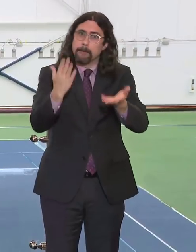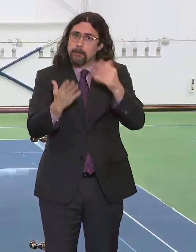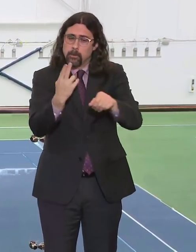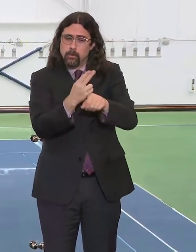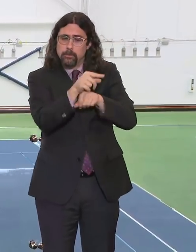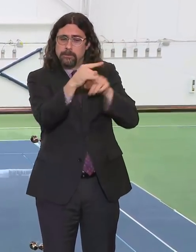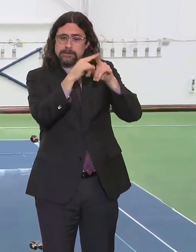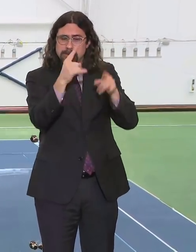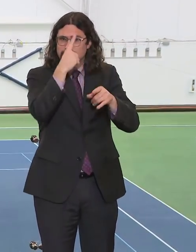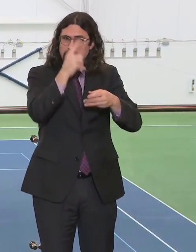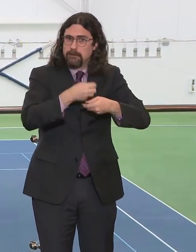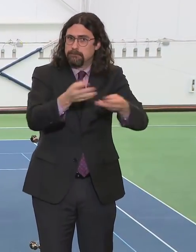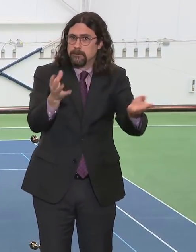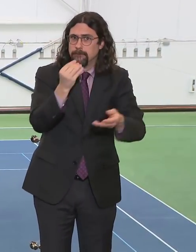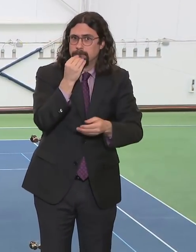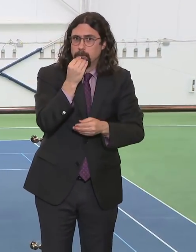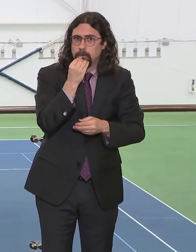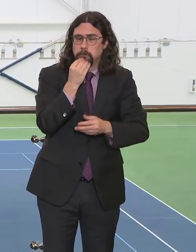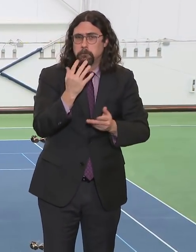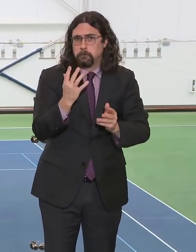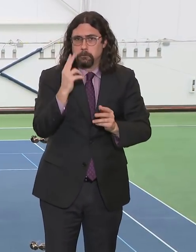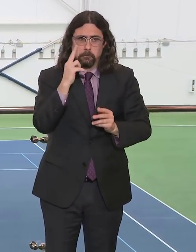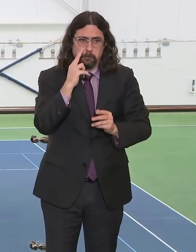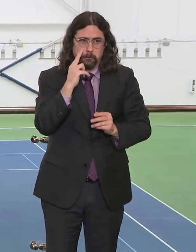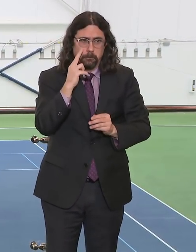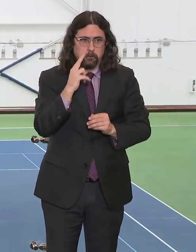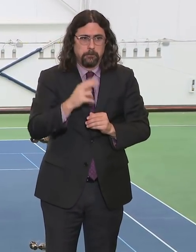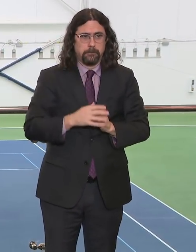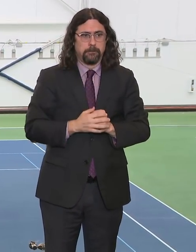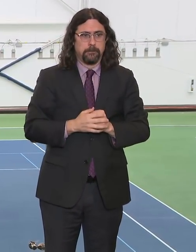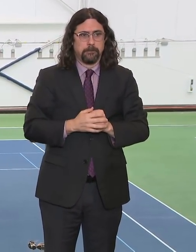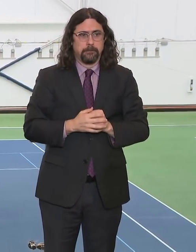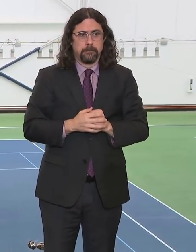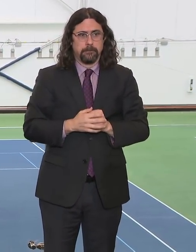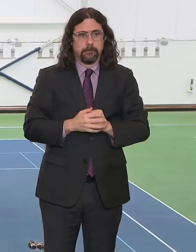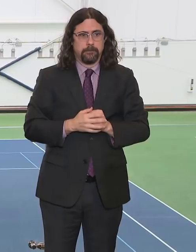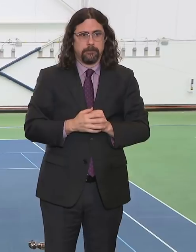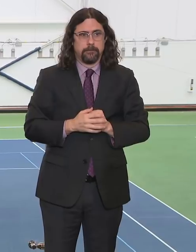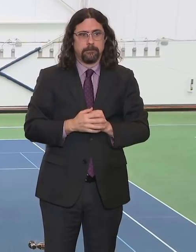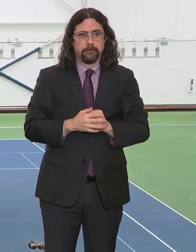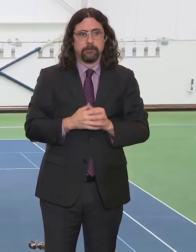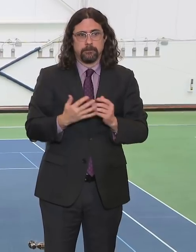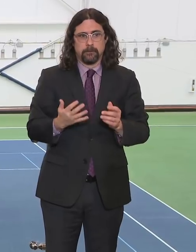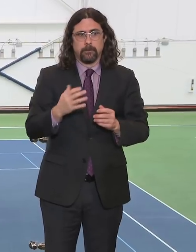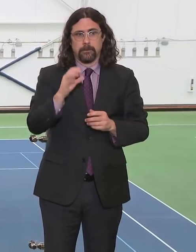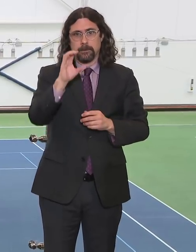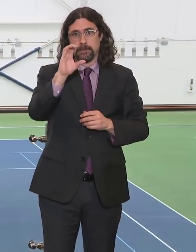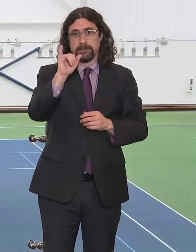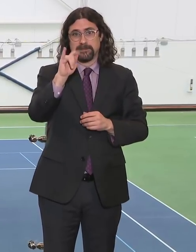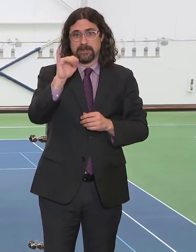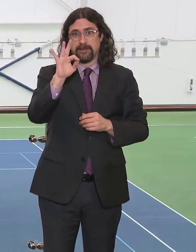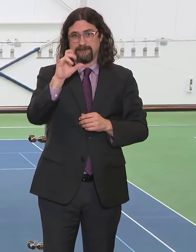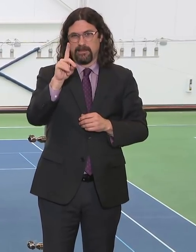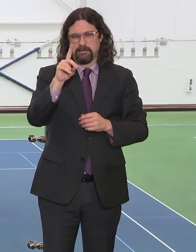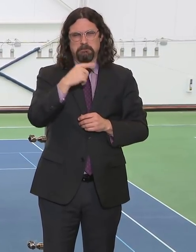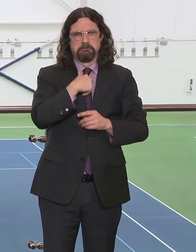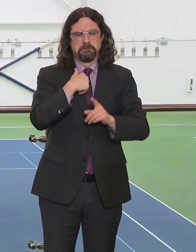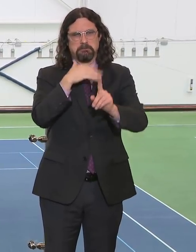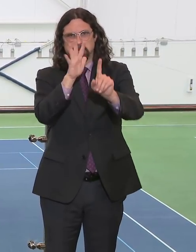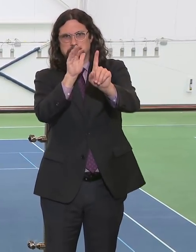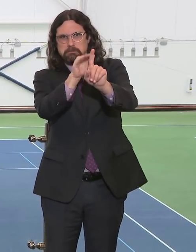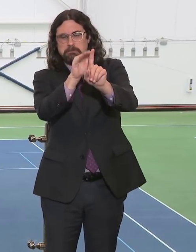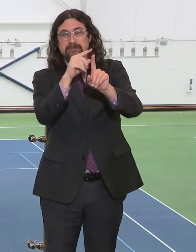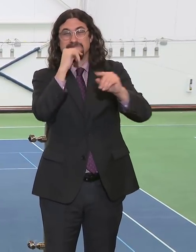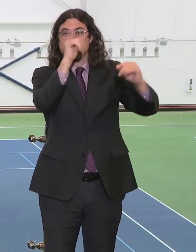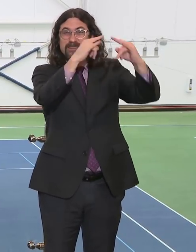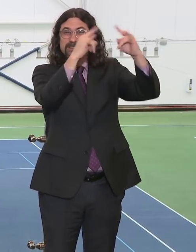on leaving it there for right now until we determine if we have a use for it there. So right now, it's just staged for us to use for something that we might